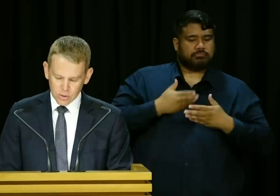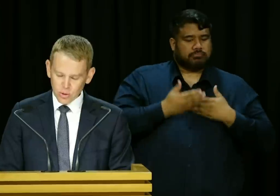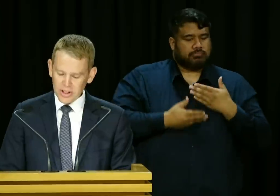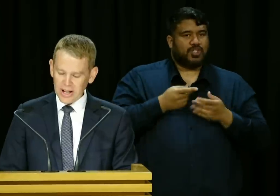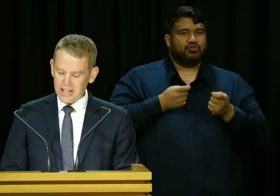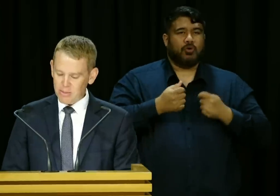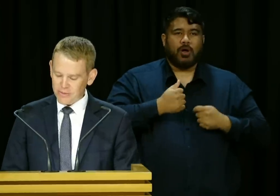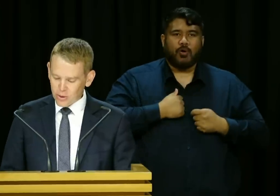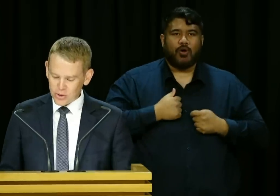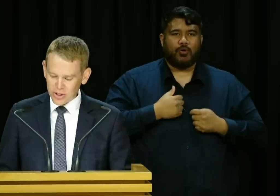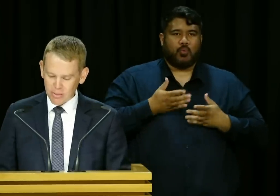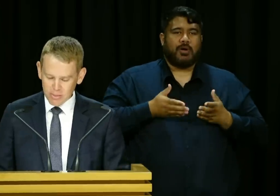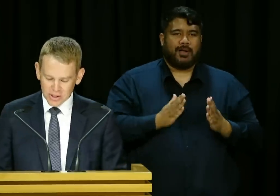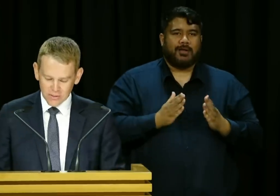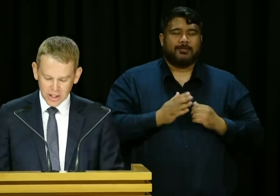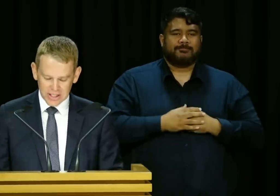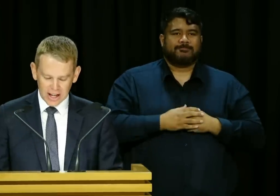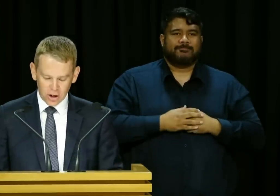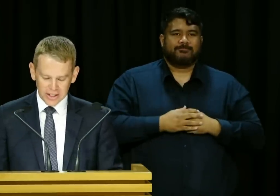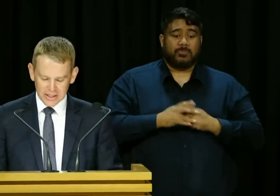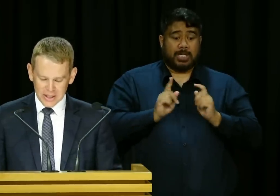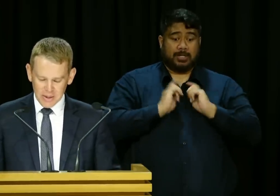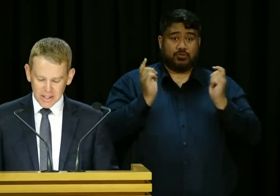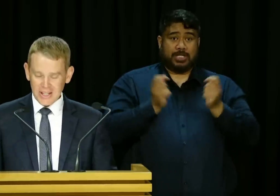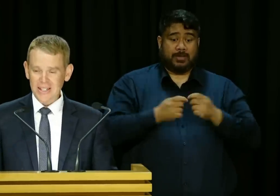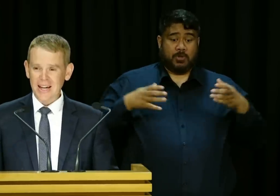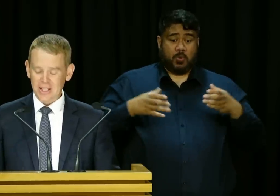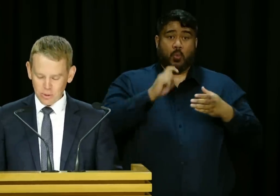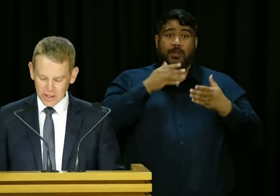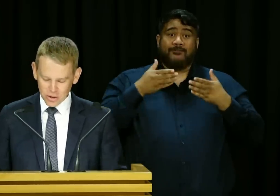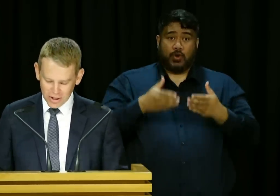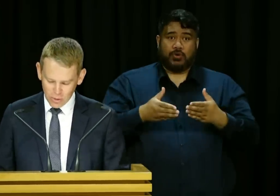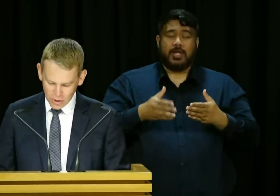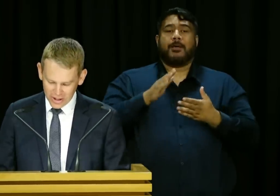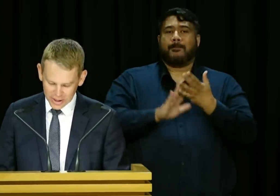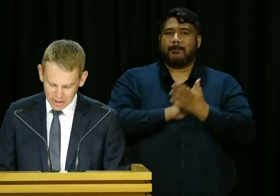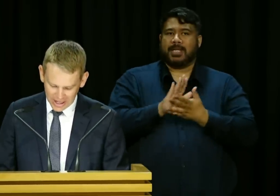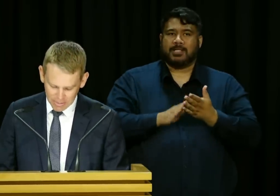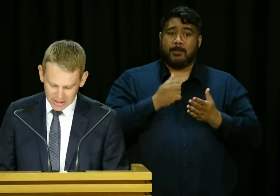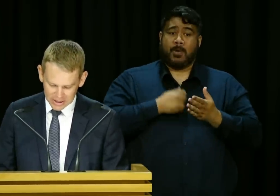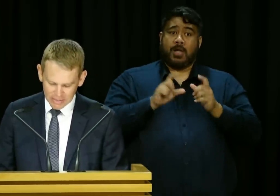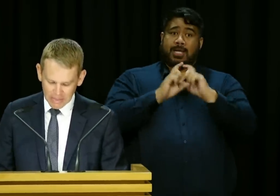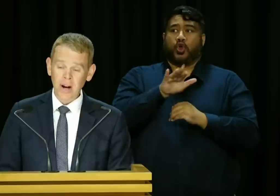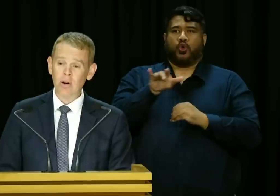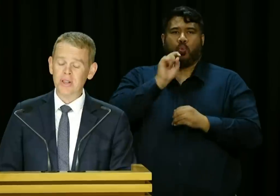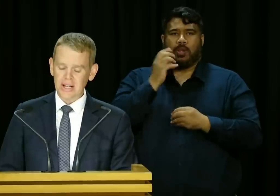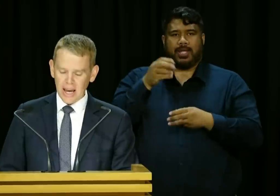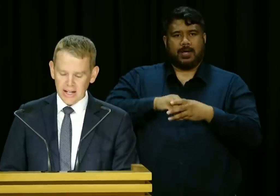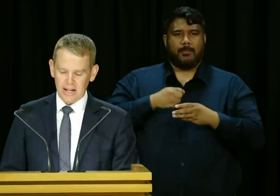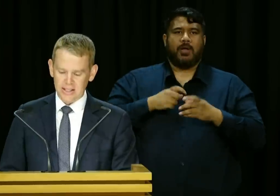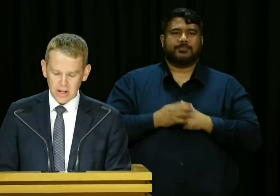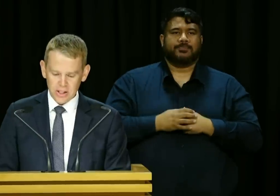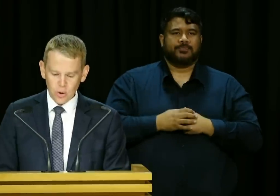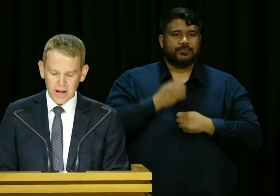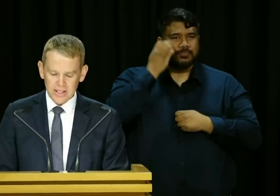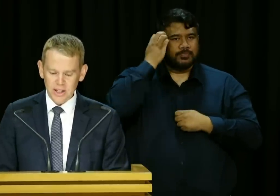To ensure that our team is focused on the commitments I've just outlined, my second task will be to reorganise my Cabinet. One role that I can